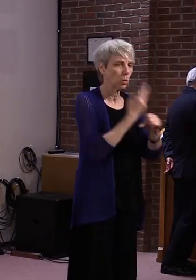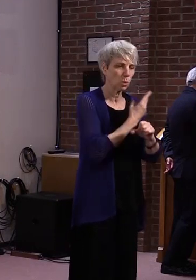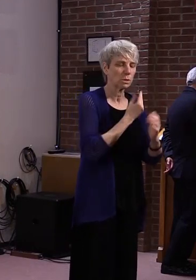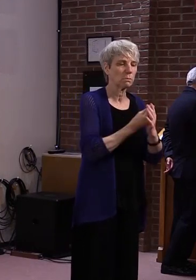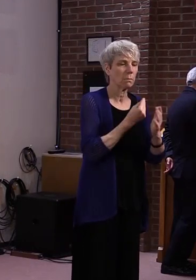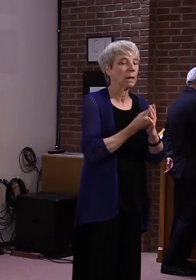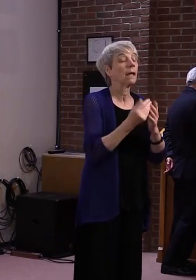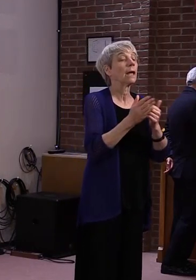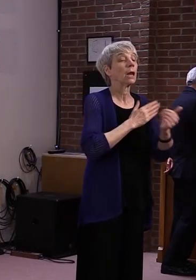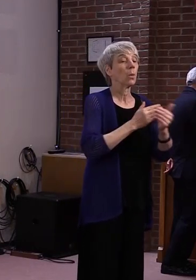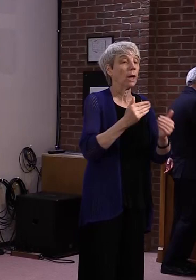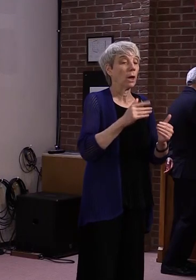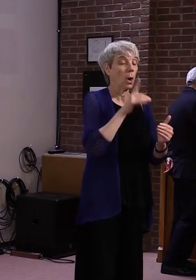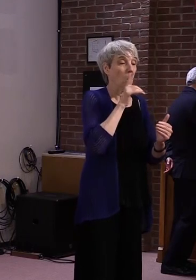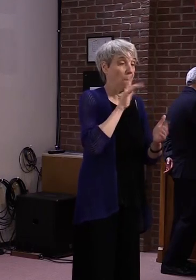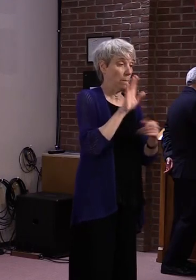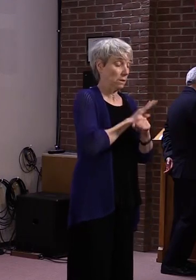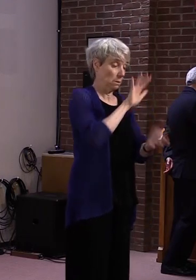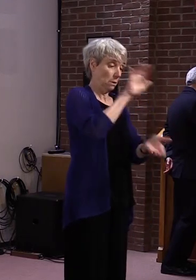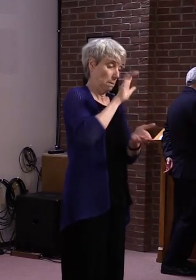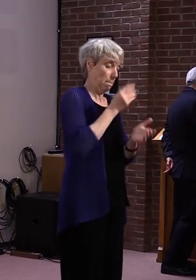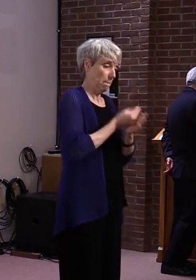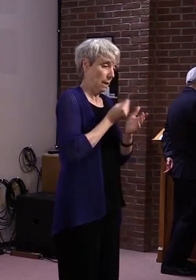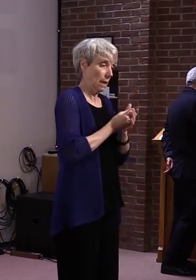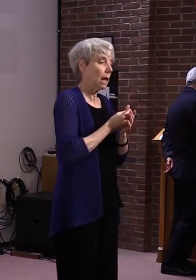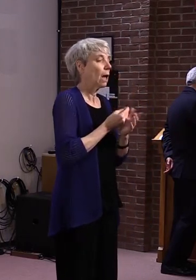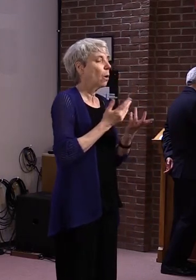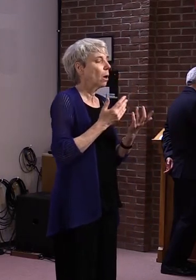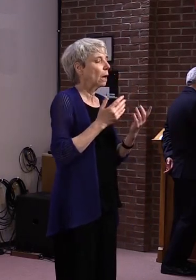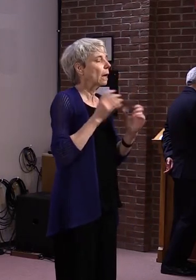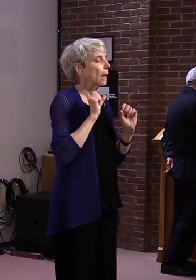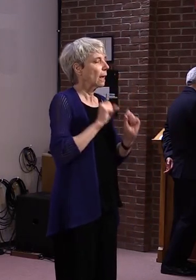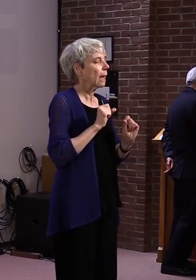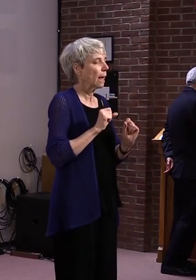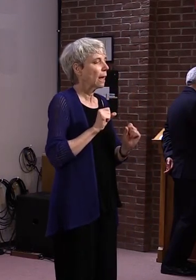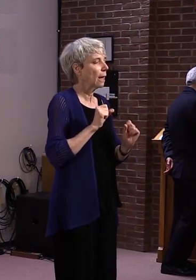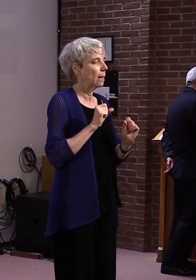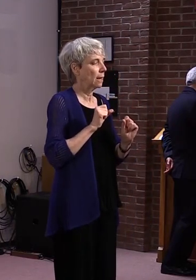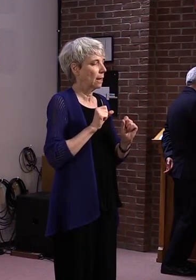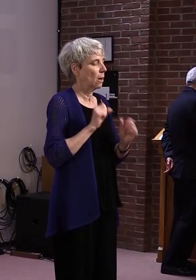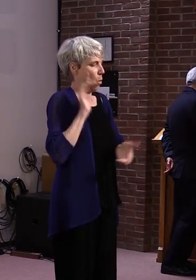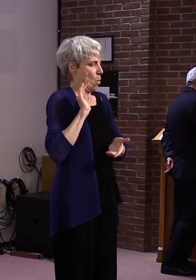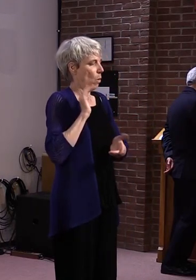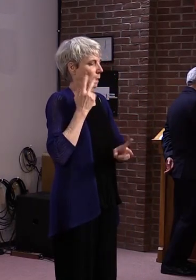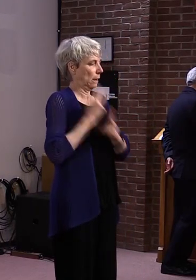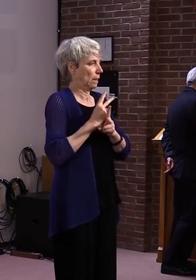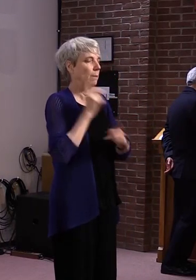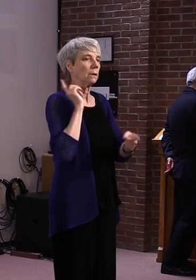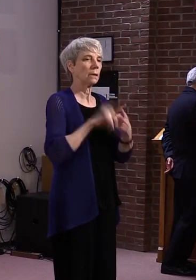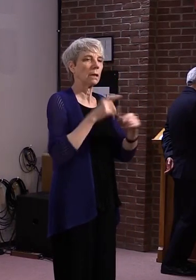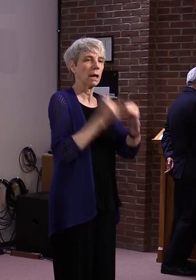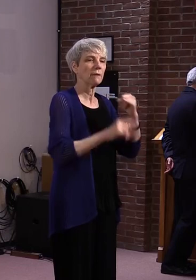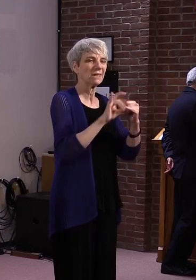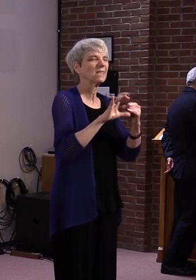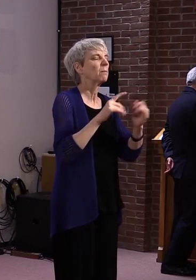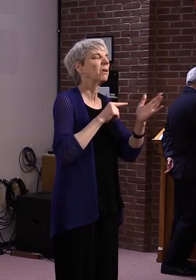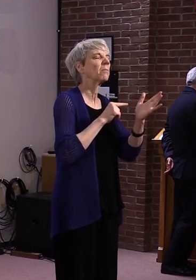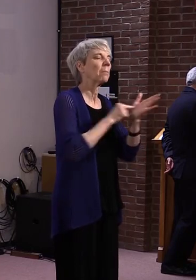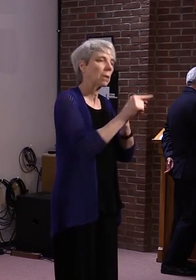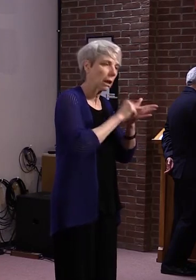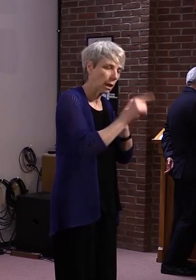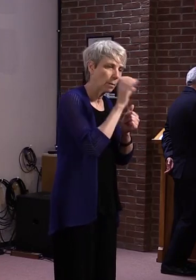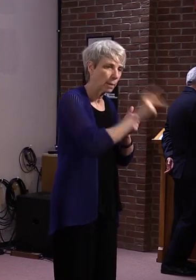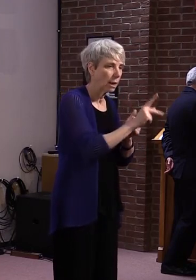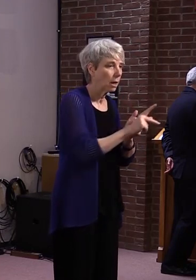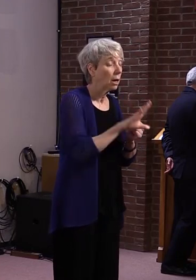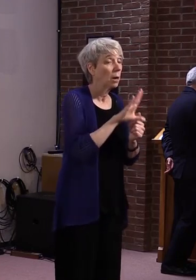December to pay these funds. And again, this is an ongoing crisis. So we do think the losses outstrip and the